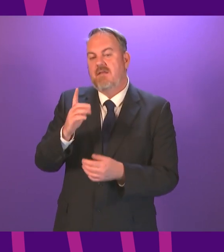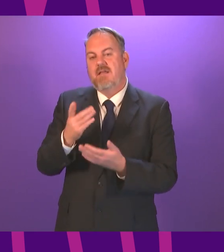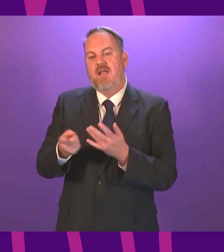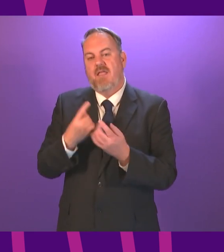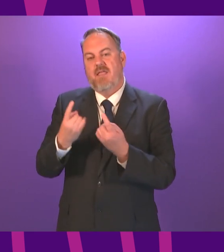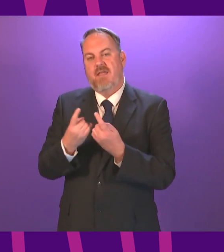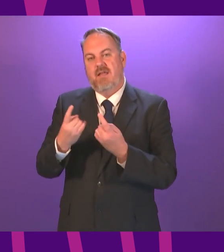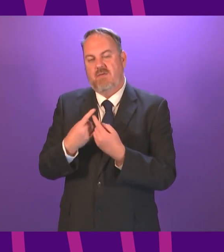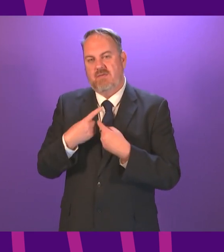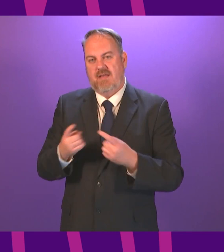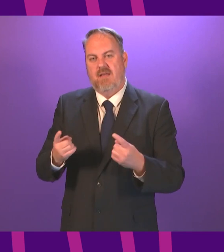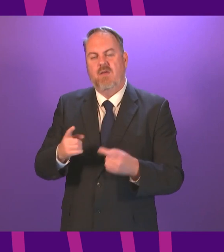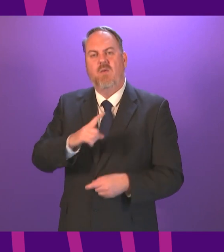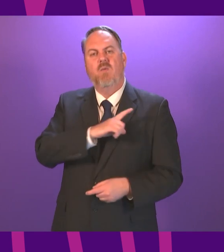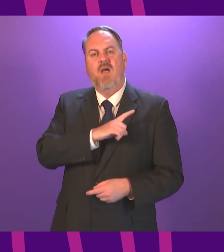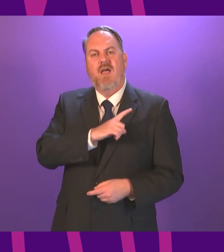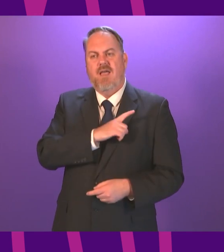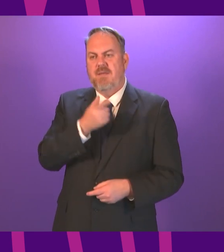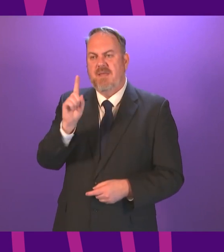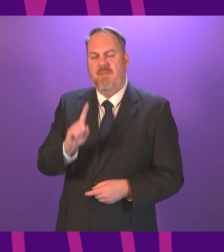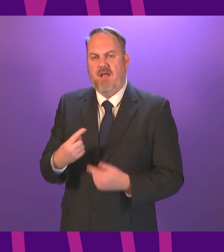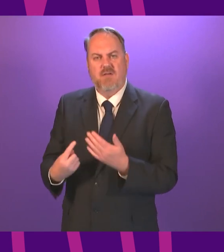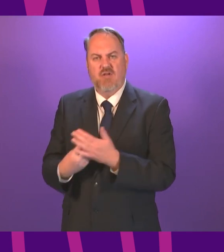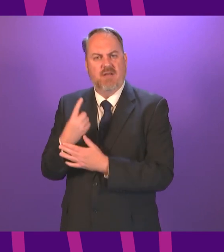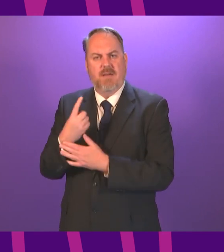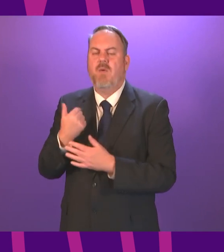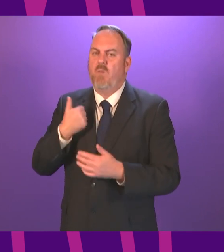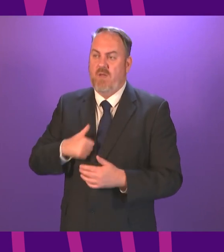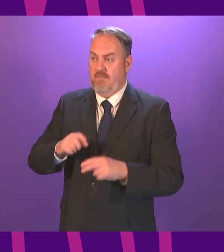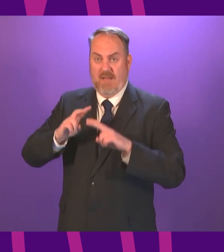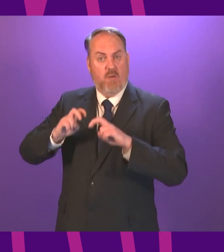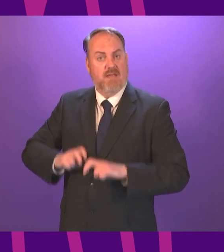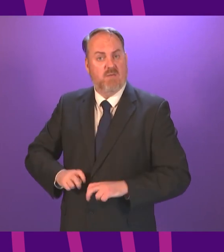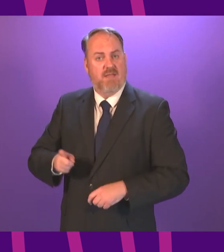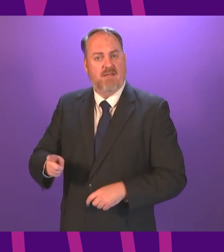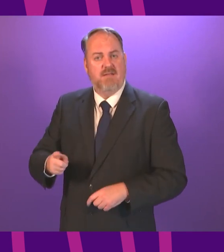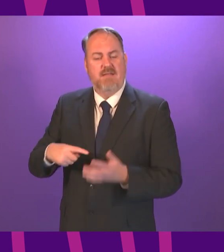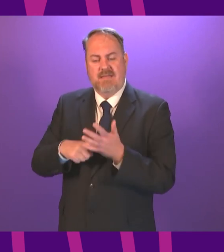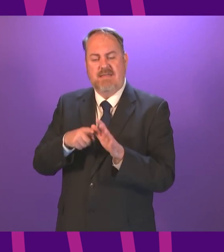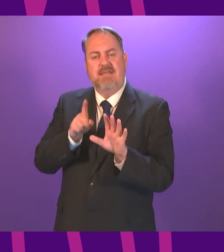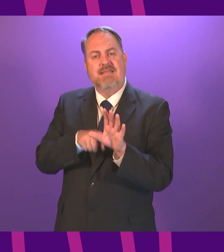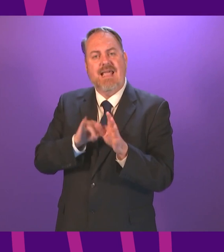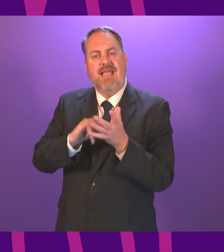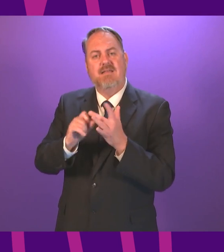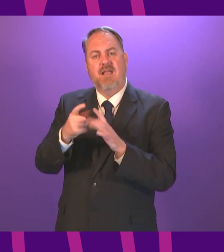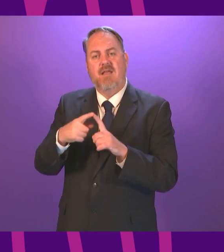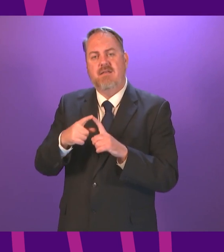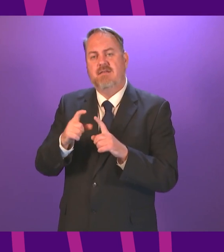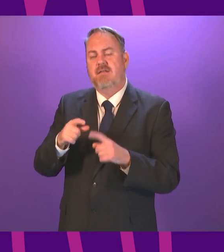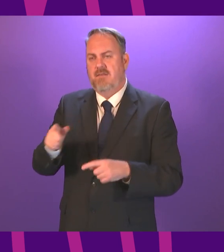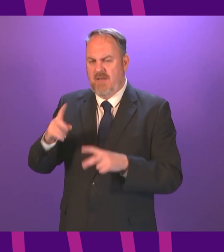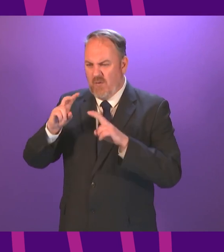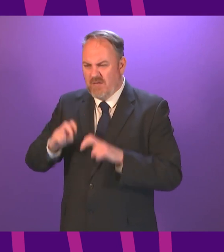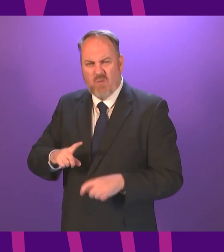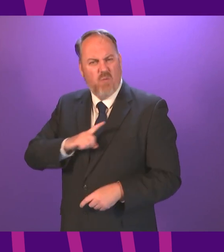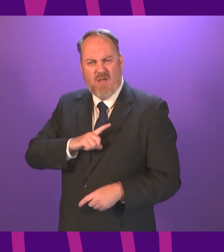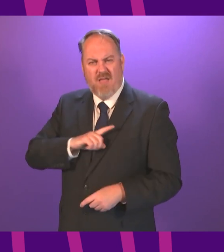which is of course addressing why the do not attends are happening and that is what we are doing at the moment Tayside Health Board have done a good power of